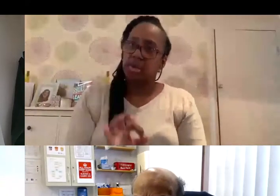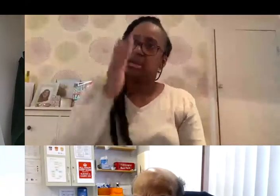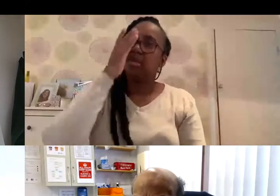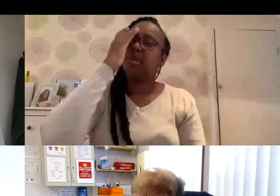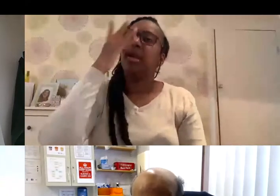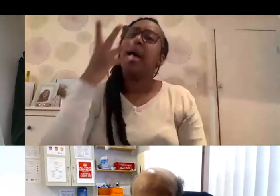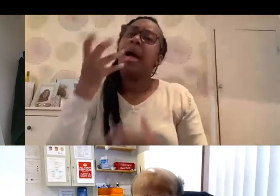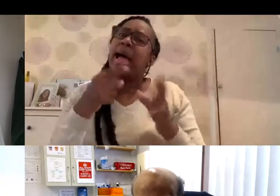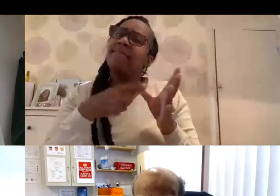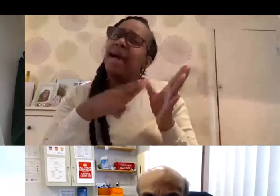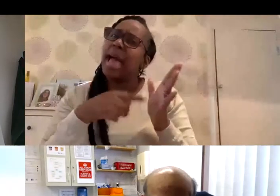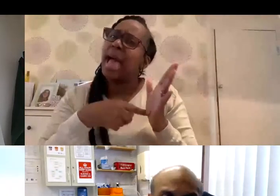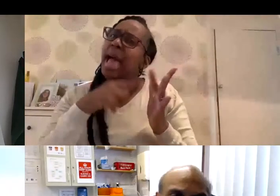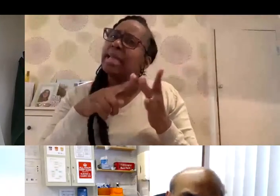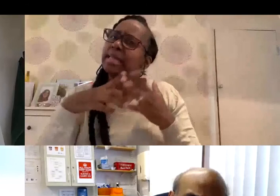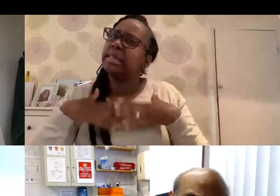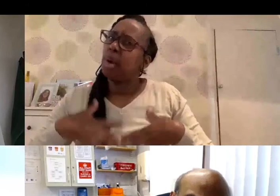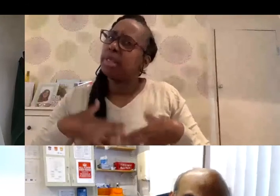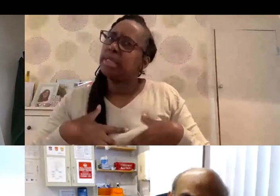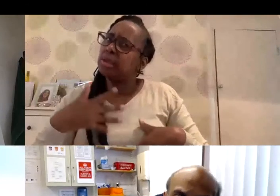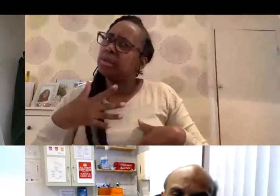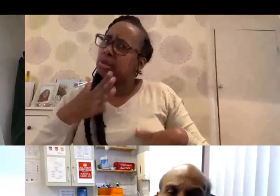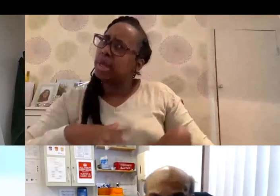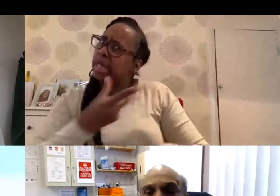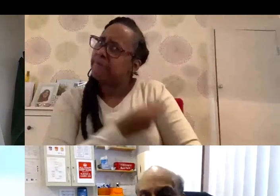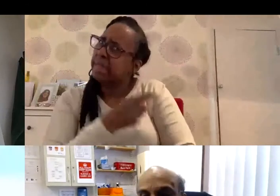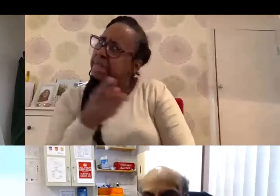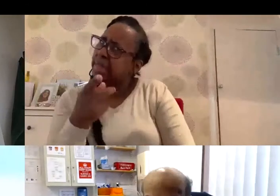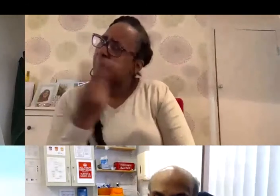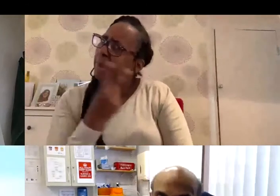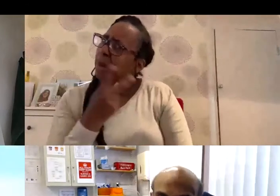antibodies to the virus. Do I still need to get the vaccine?